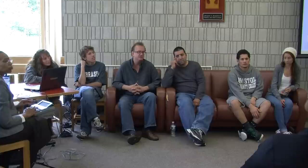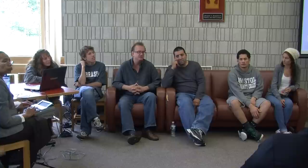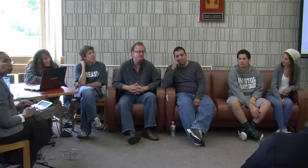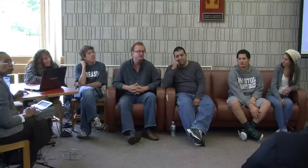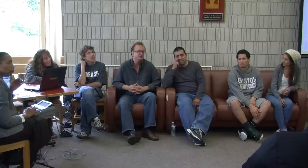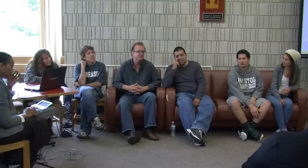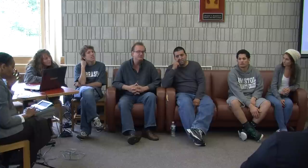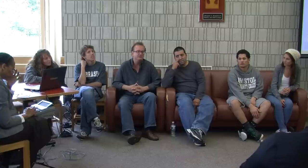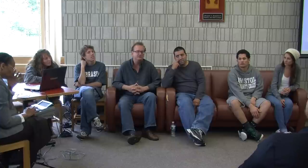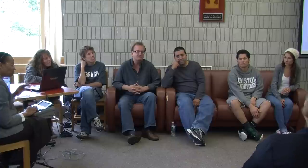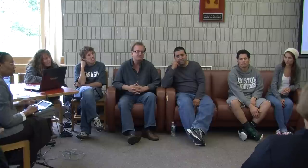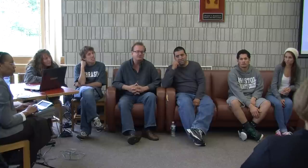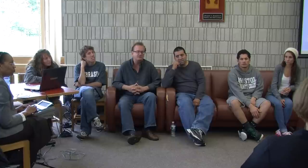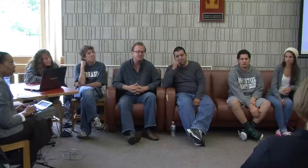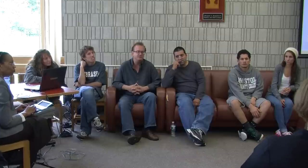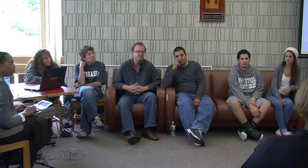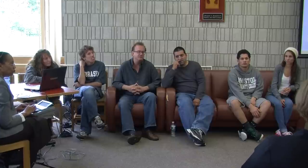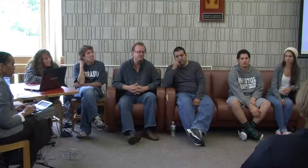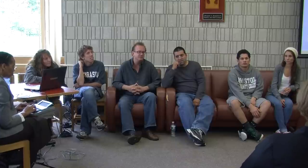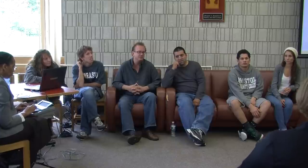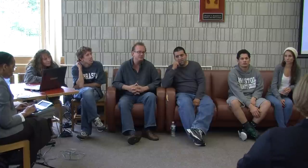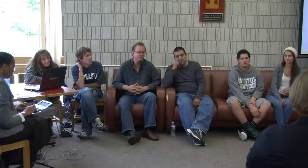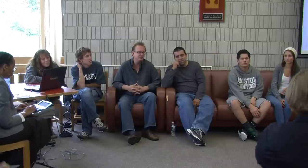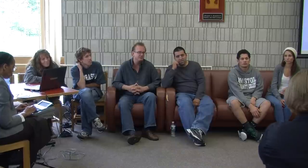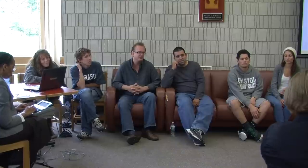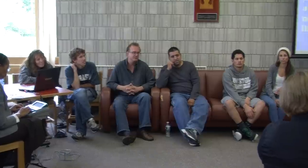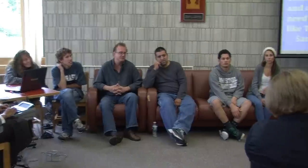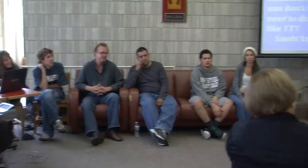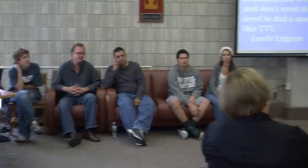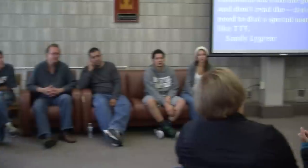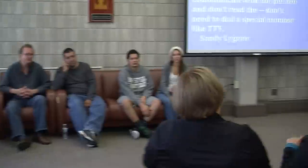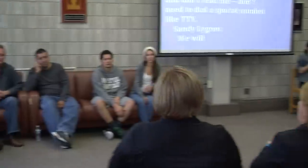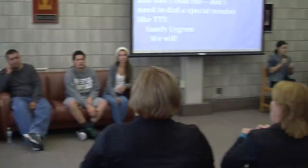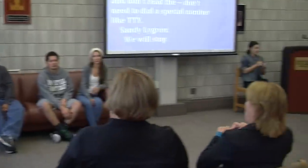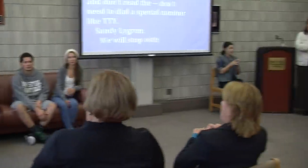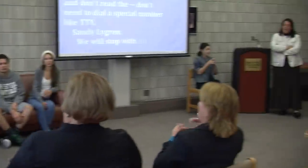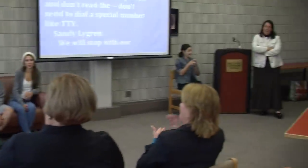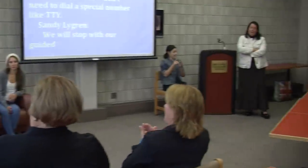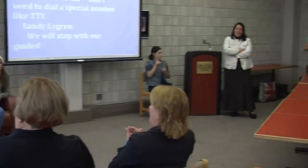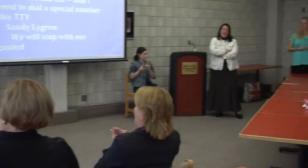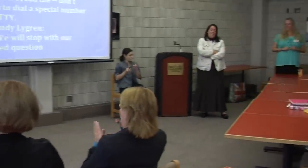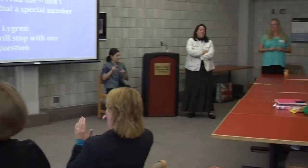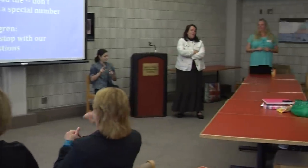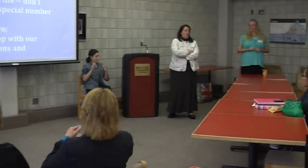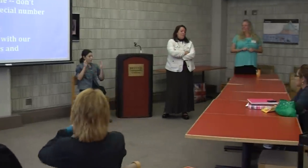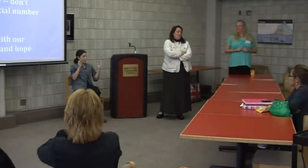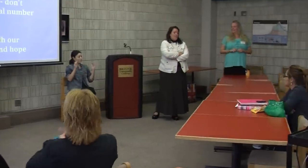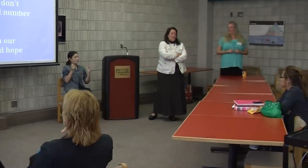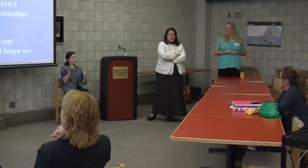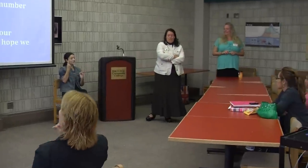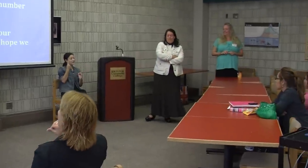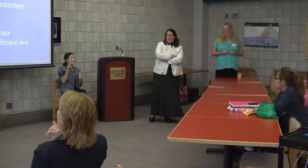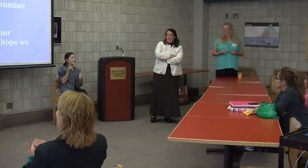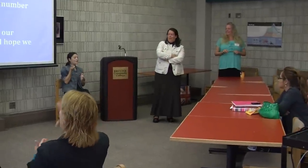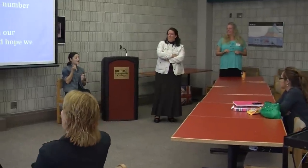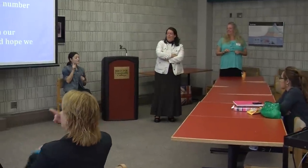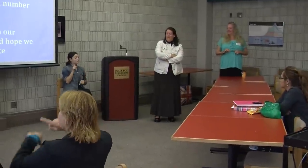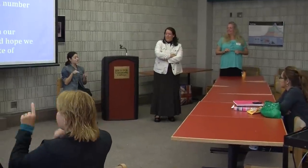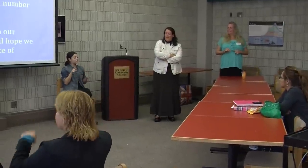So we're going to stop with our guided questions. We hope we've given you a taste of some of the diversity that is